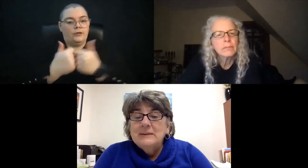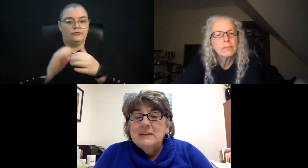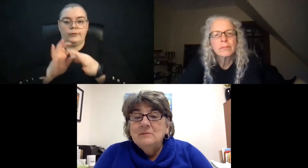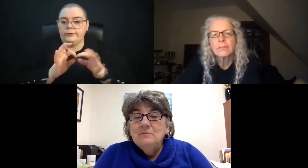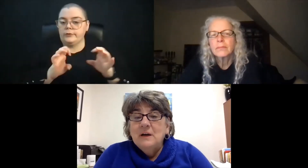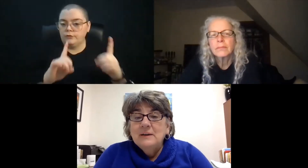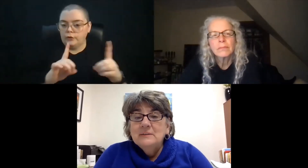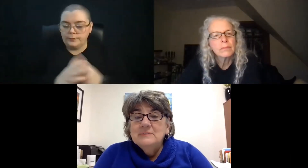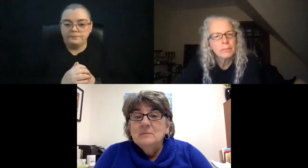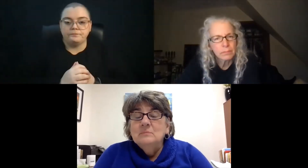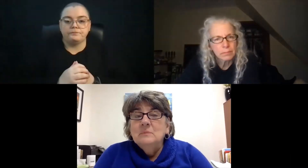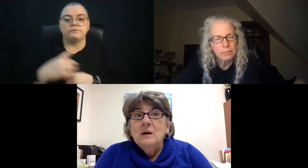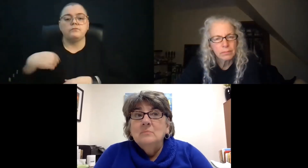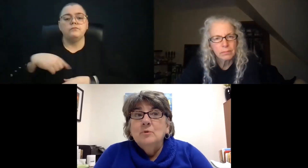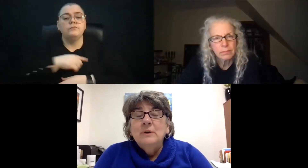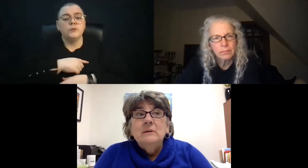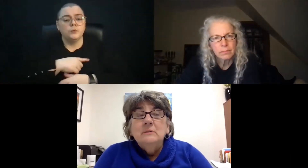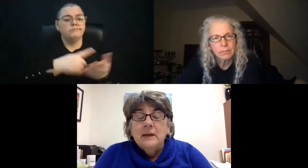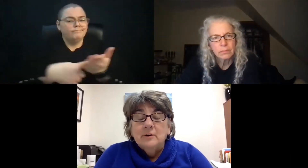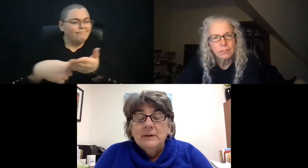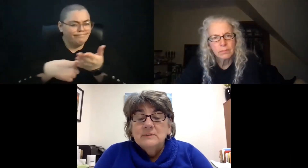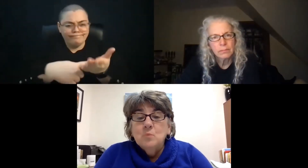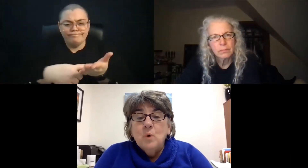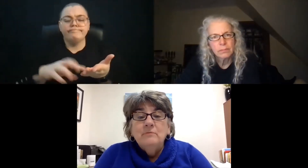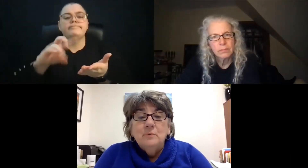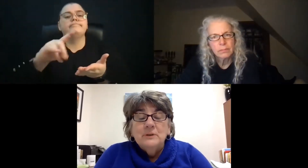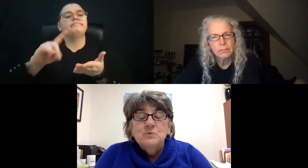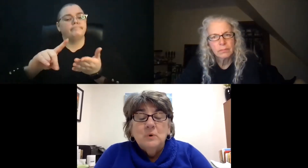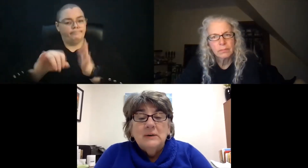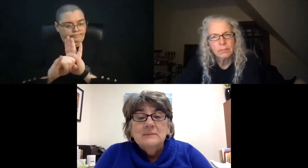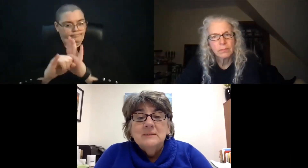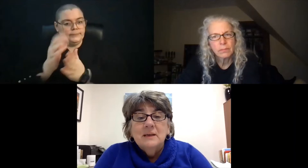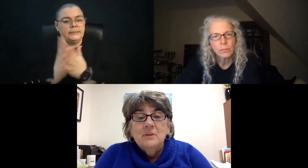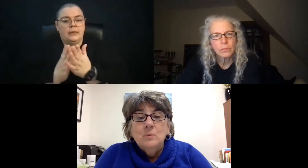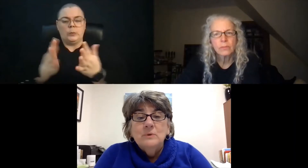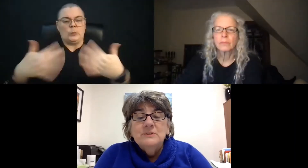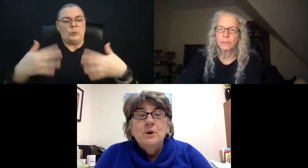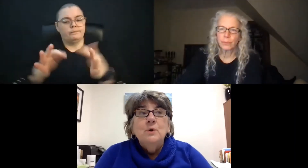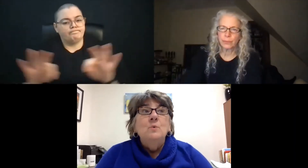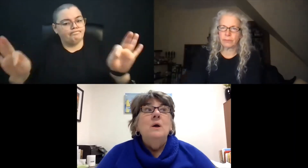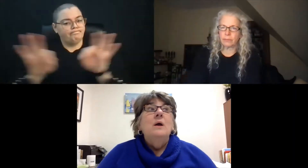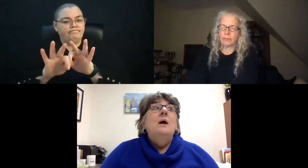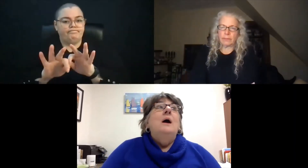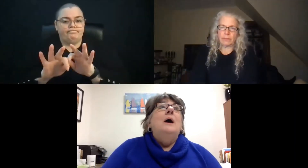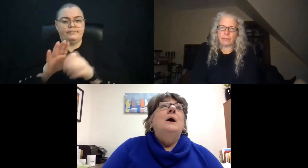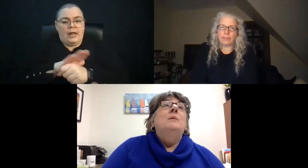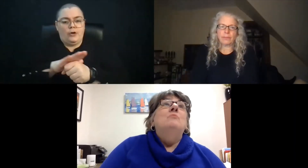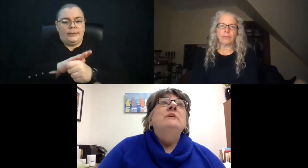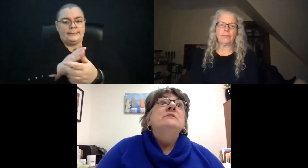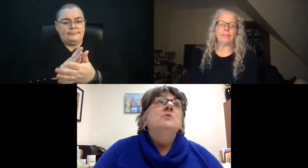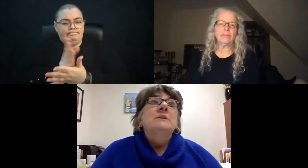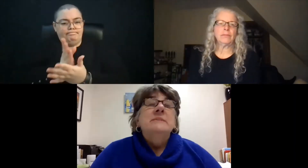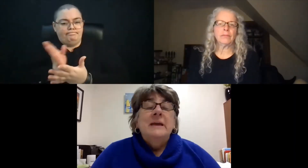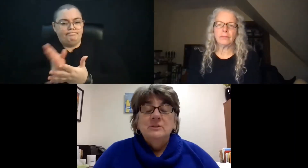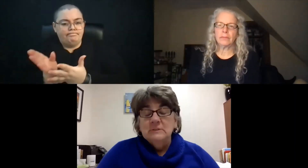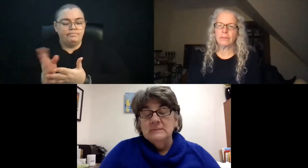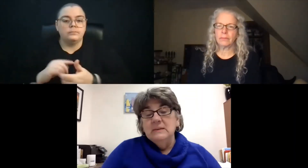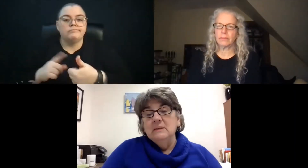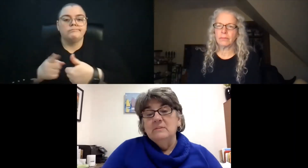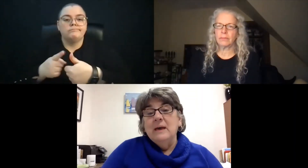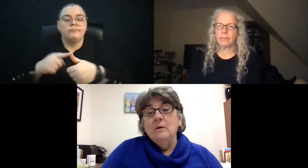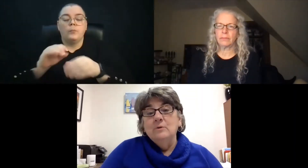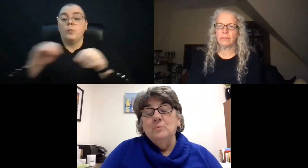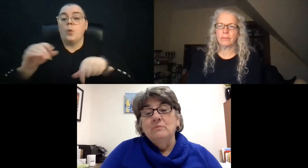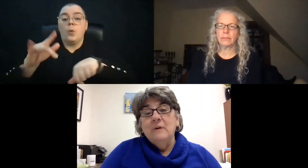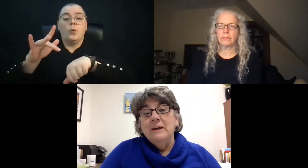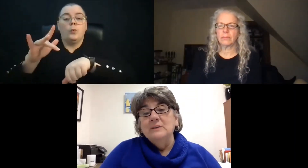able to identify some critical areas. One of which was that there was no resource agency